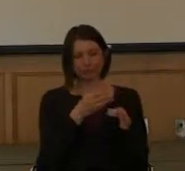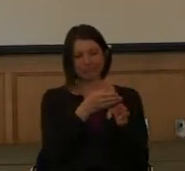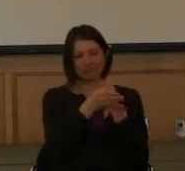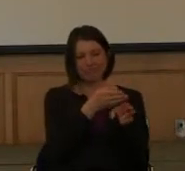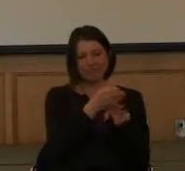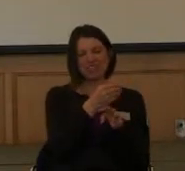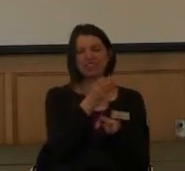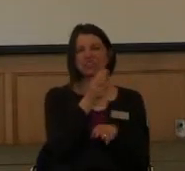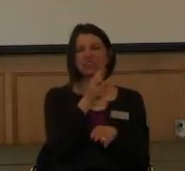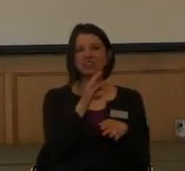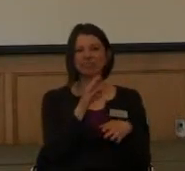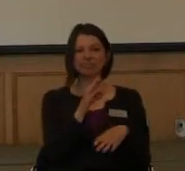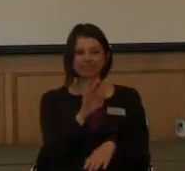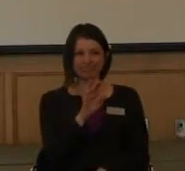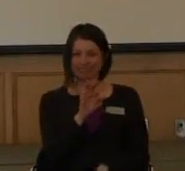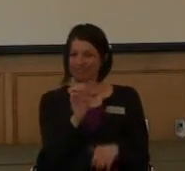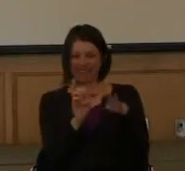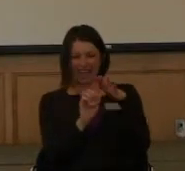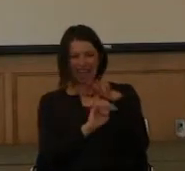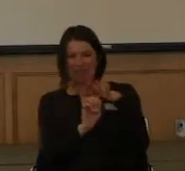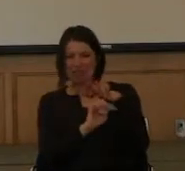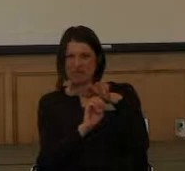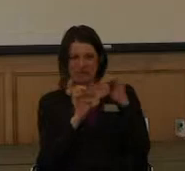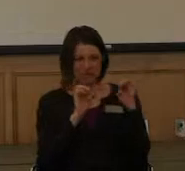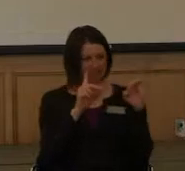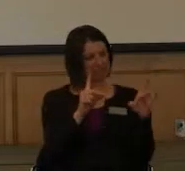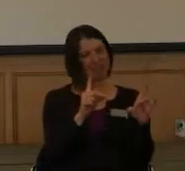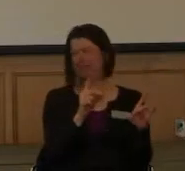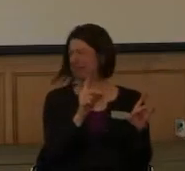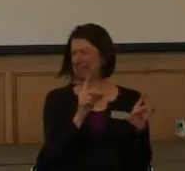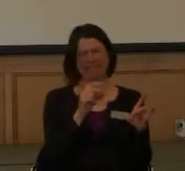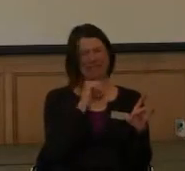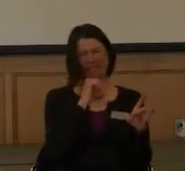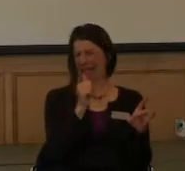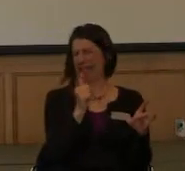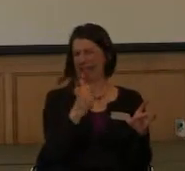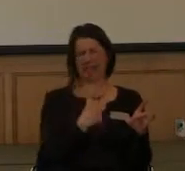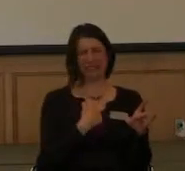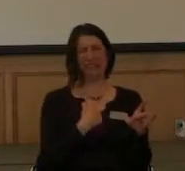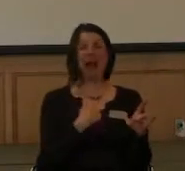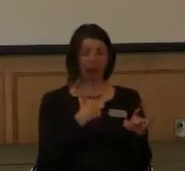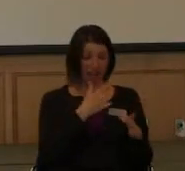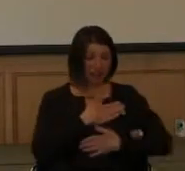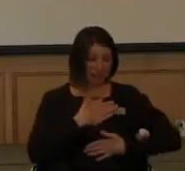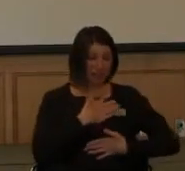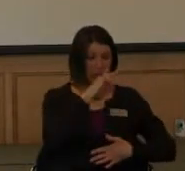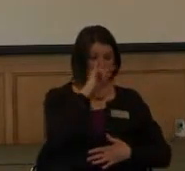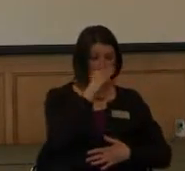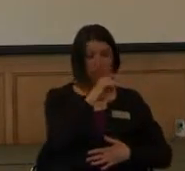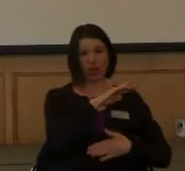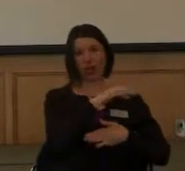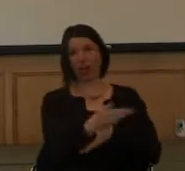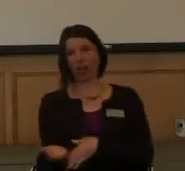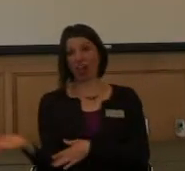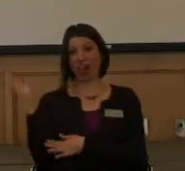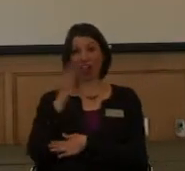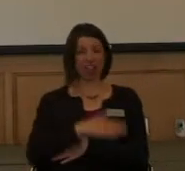like, I really don't think that's me. I like kids, but I don't think I can deal with them all day.